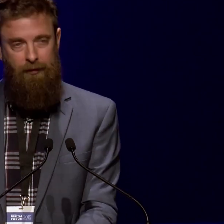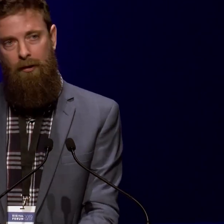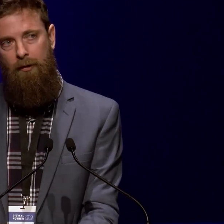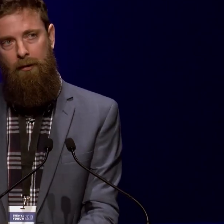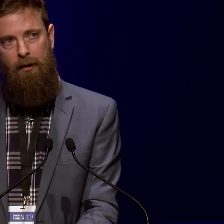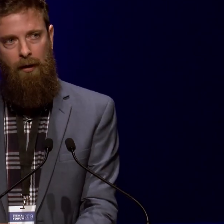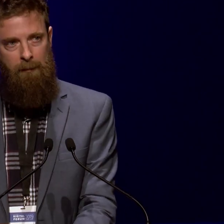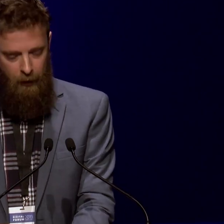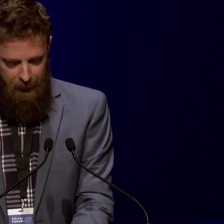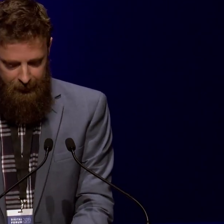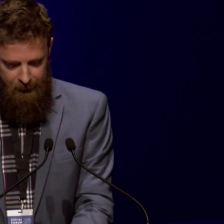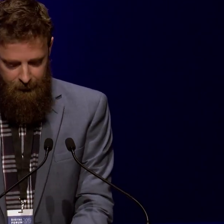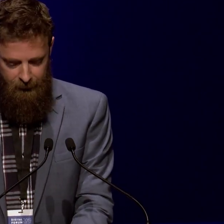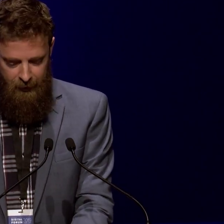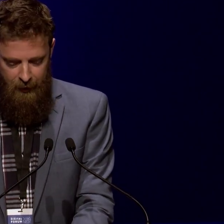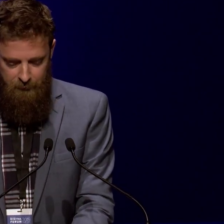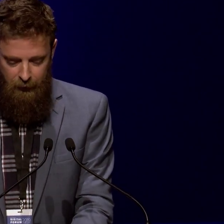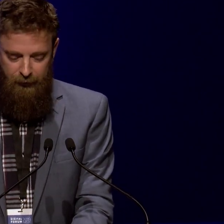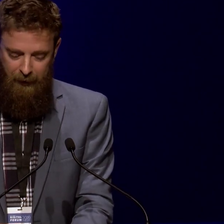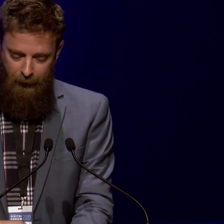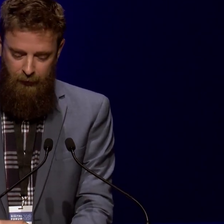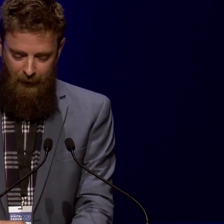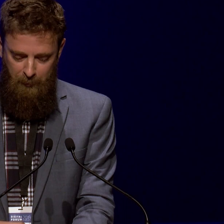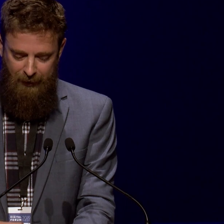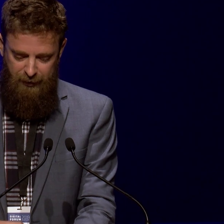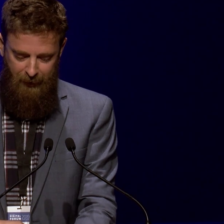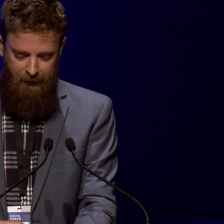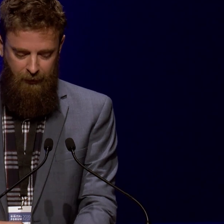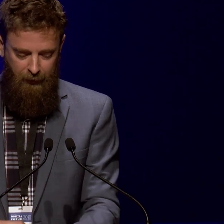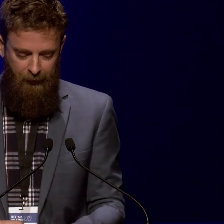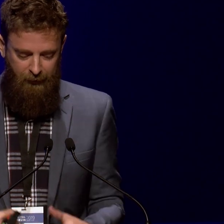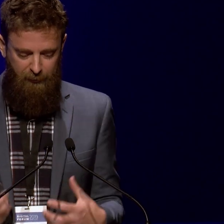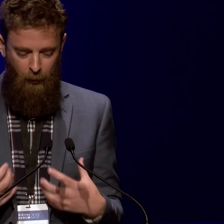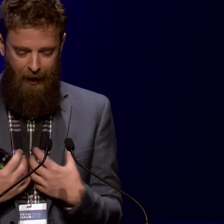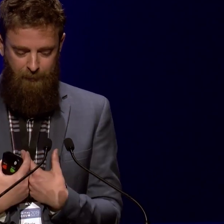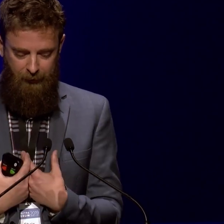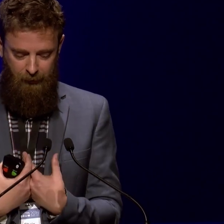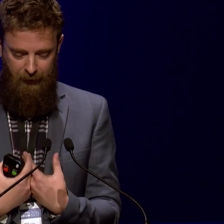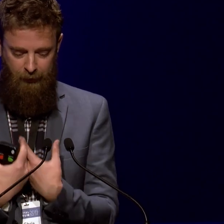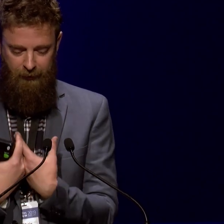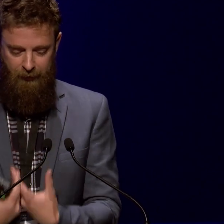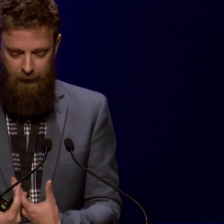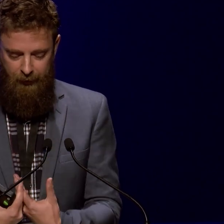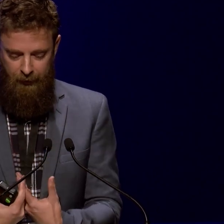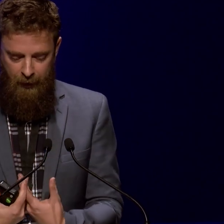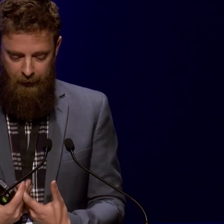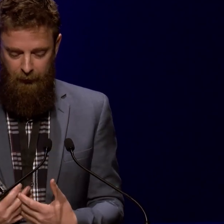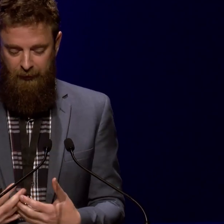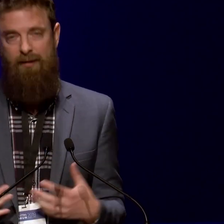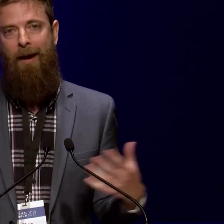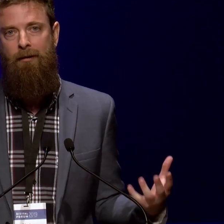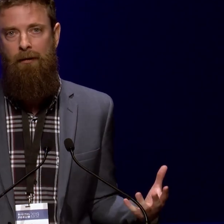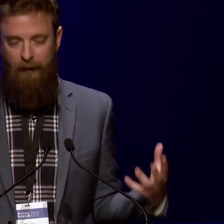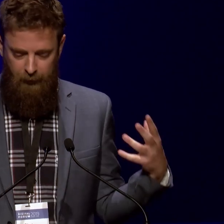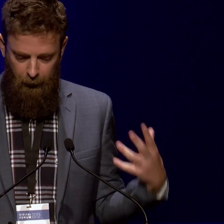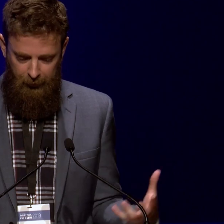work is also incredibly comprehensive. Across 100 double-page spreads, the creators explore aspects of our country's history that are